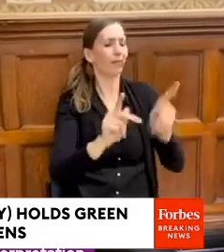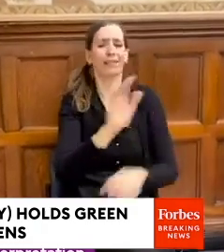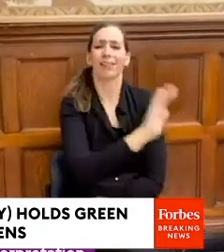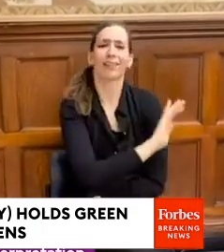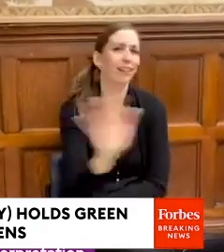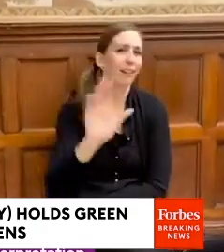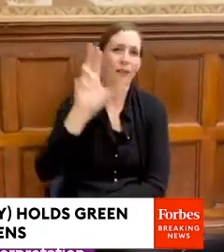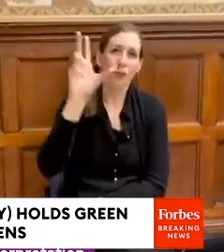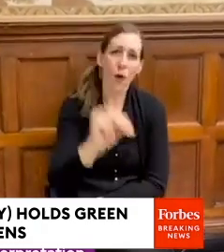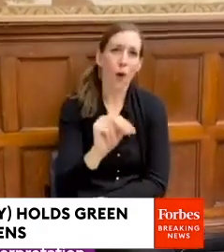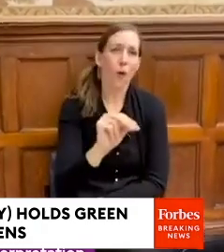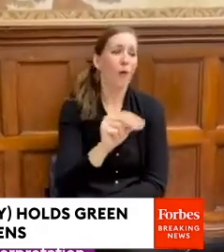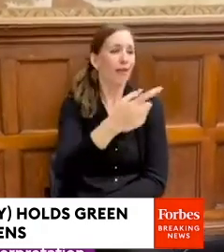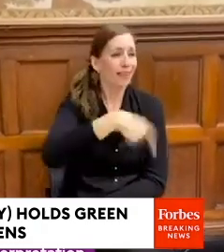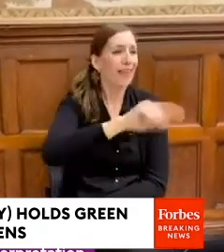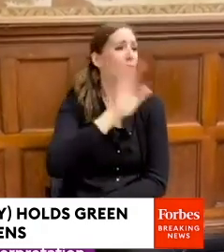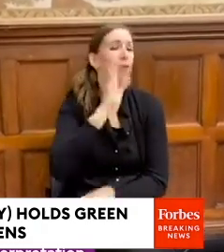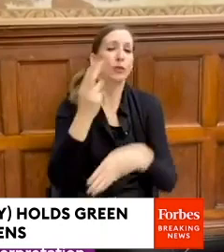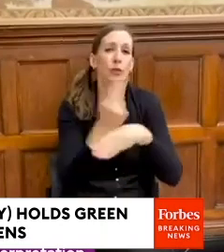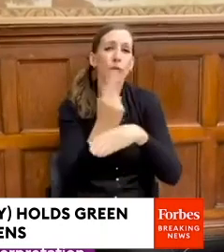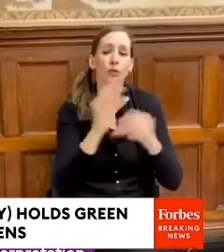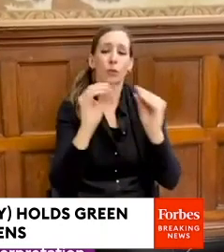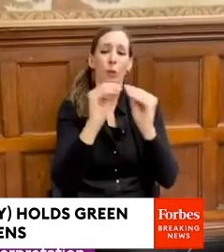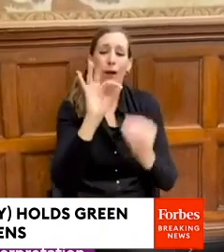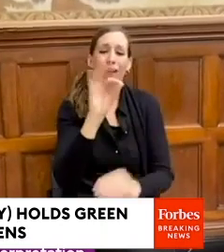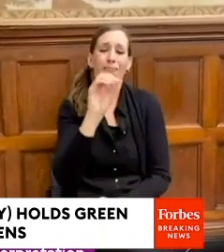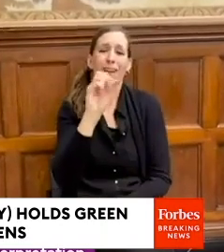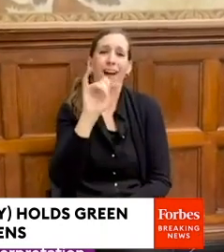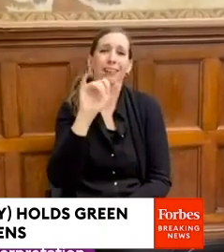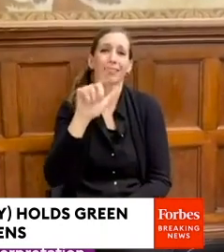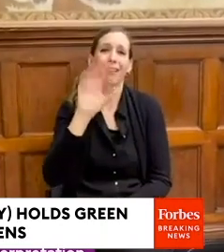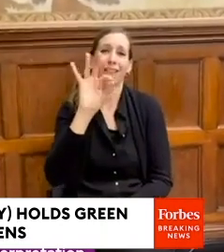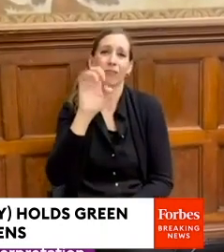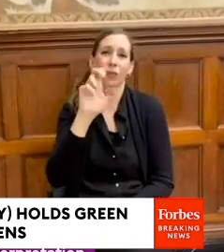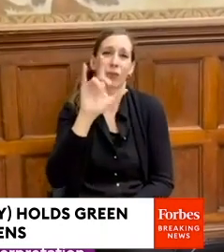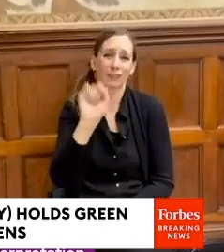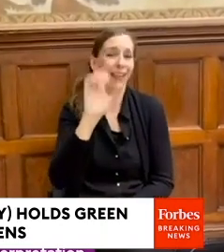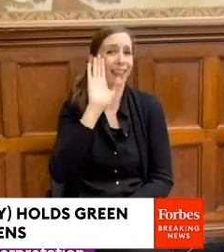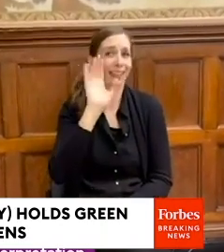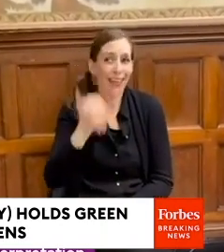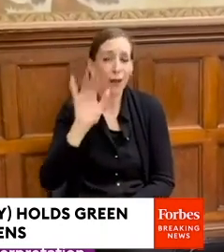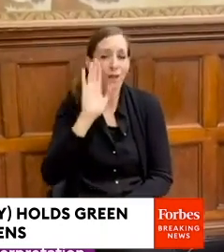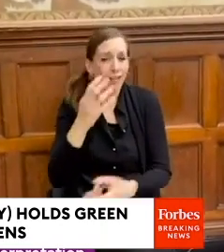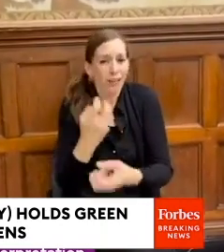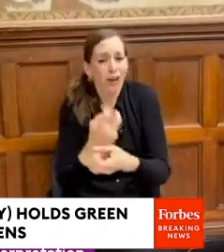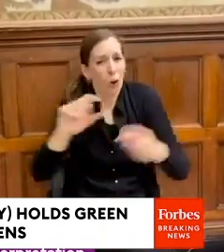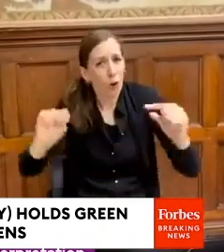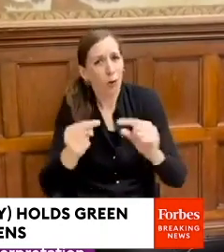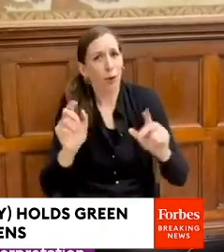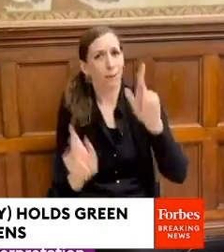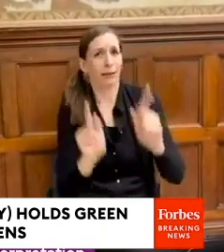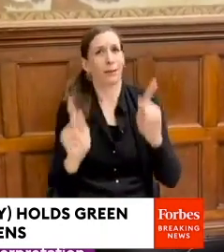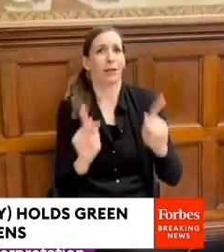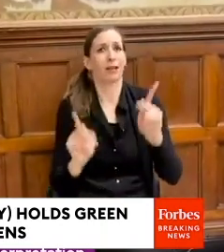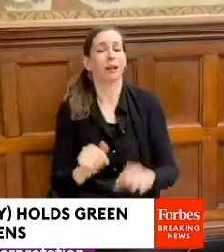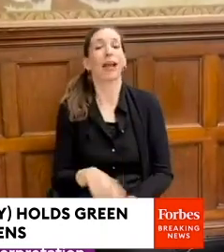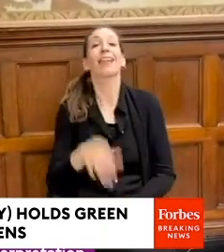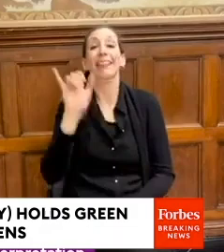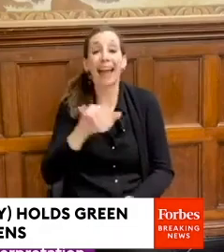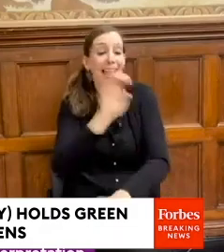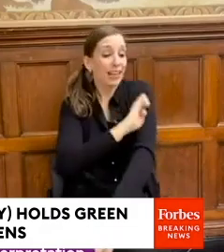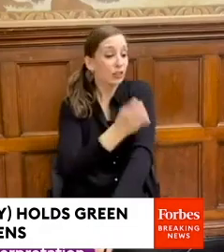projects, is that they're trying to trap us in dependency on an energy source that is only going to get more expensive.